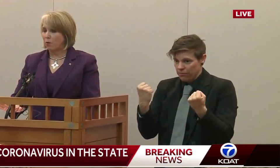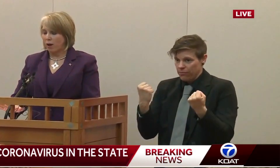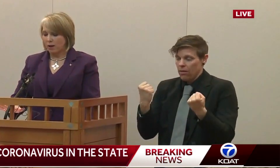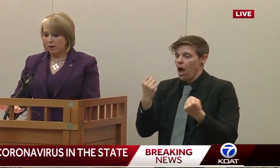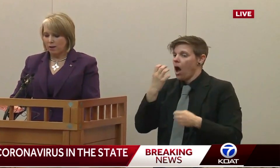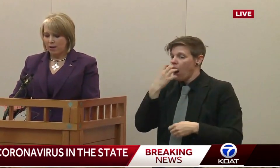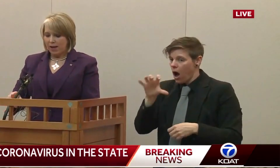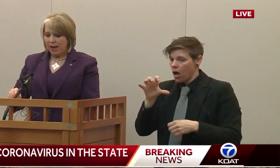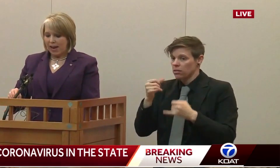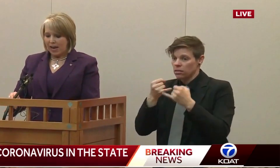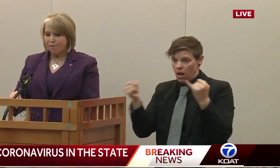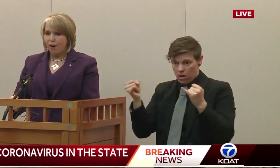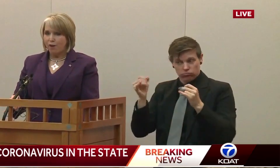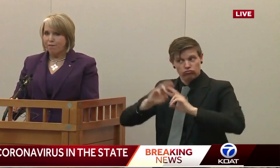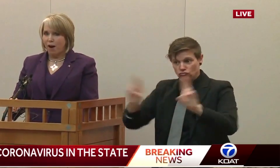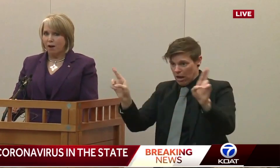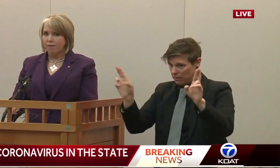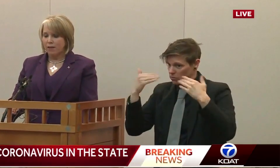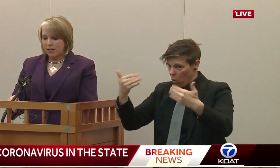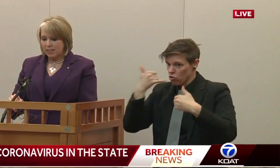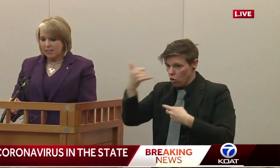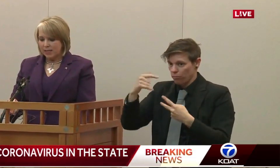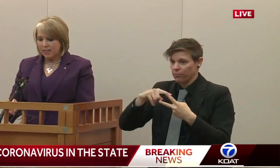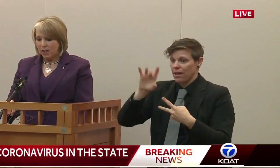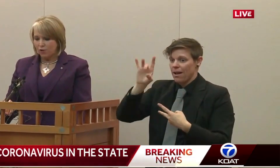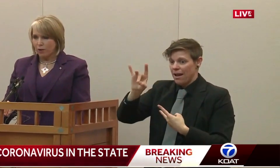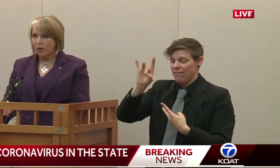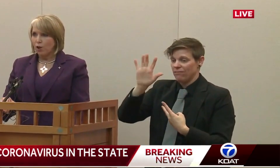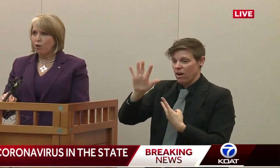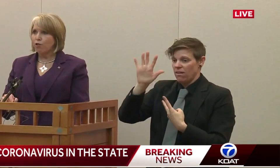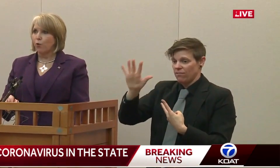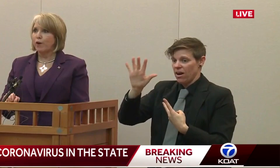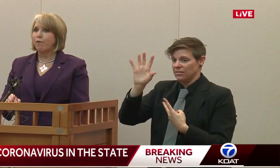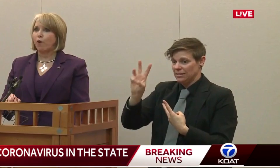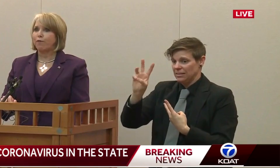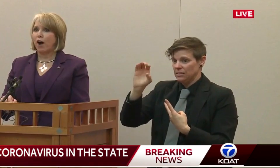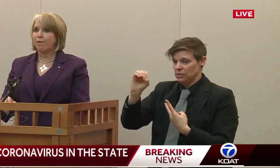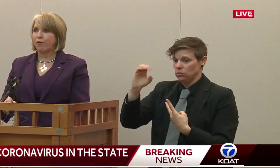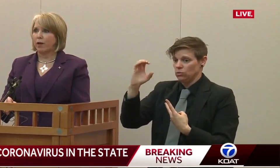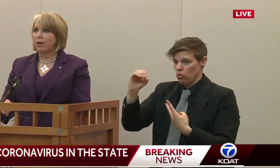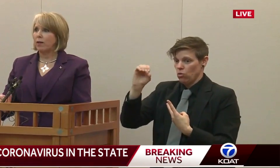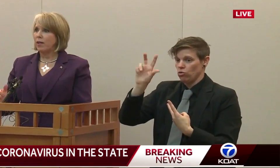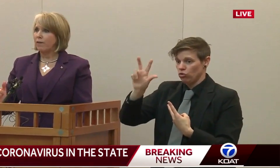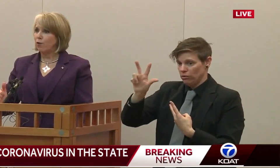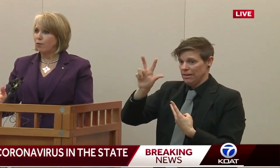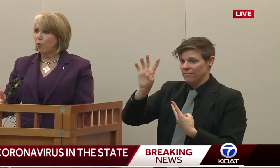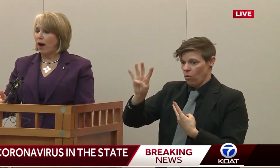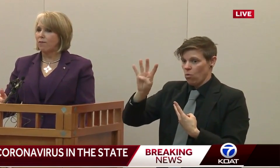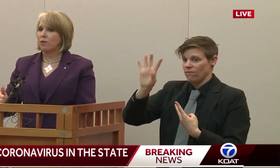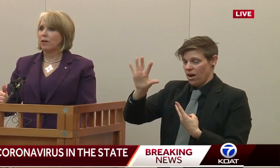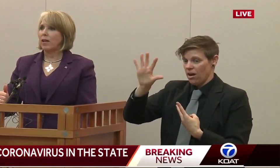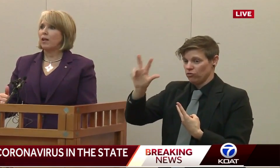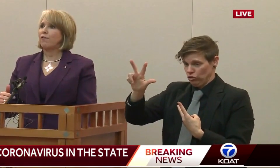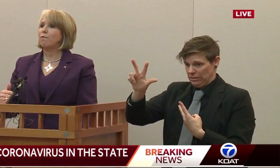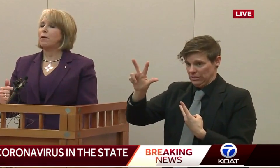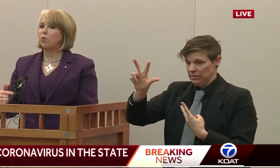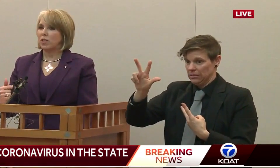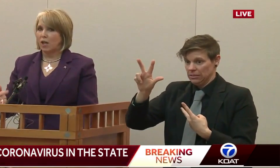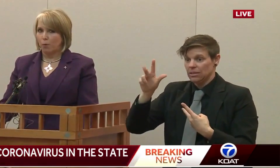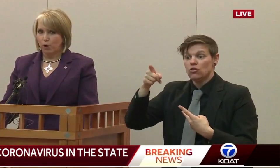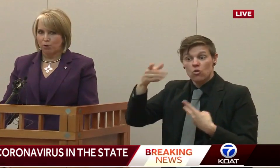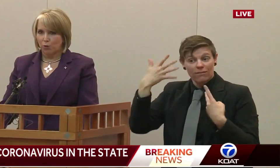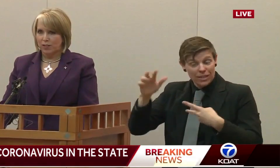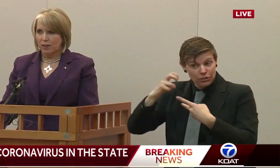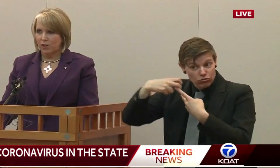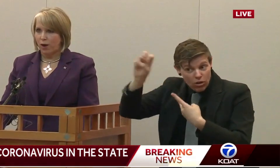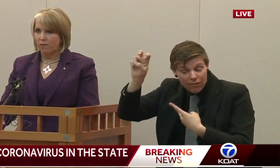has been ready, 855-600-3453. If you have traveled, if you've been